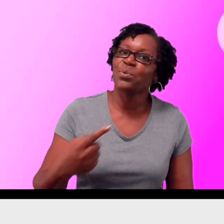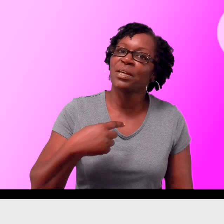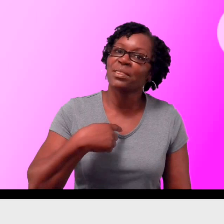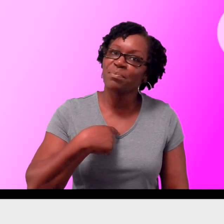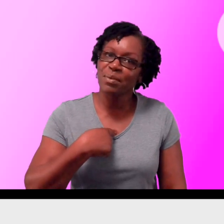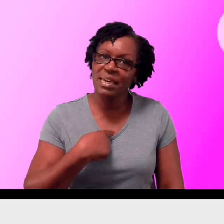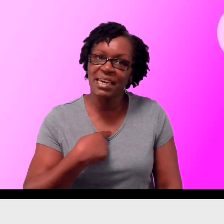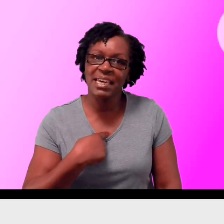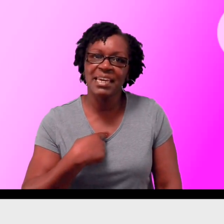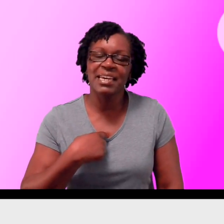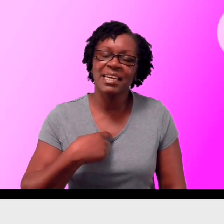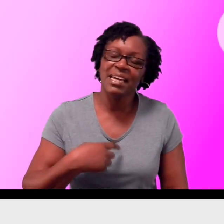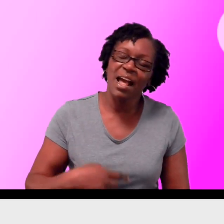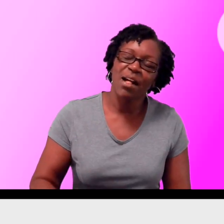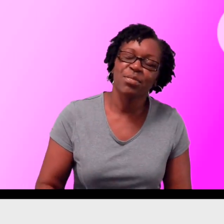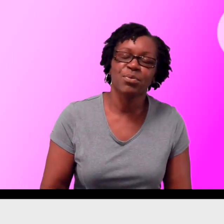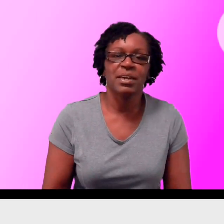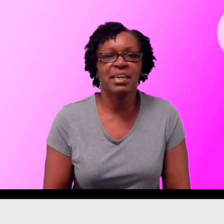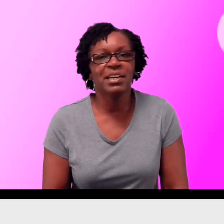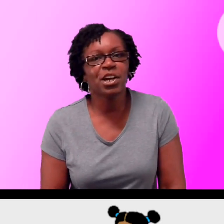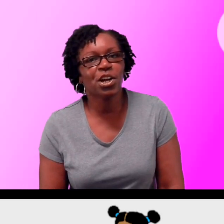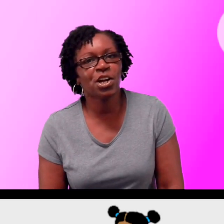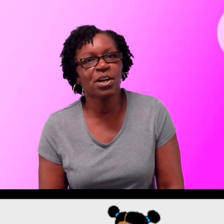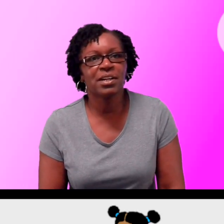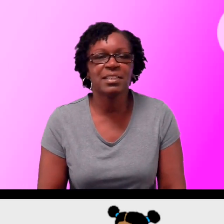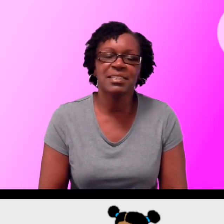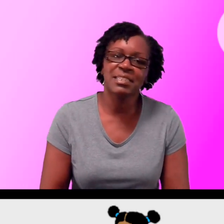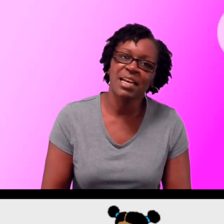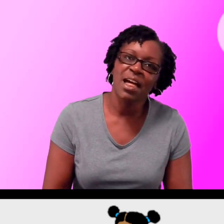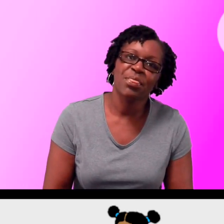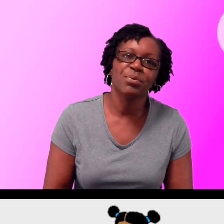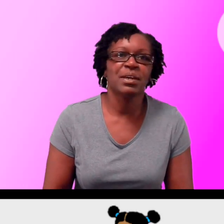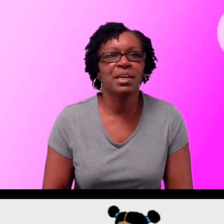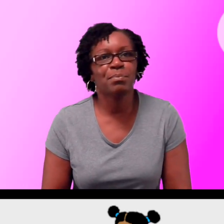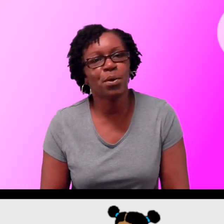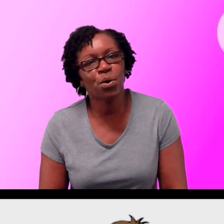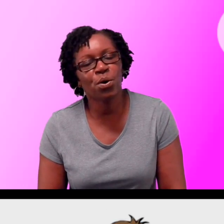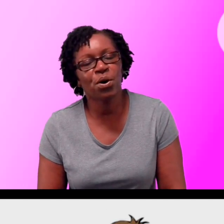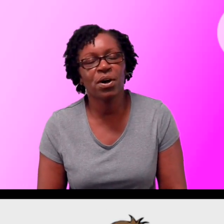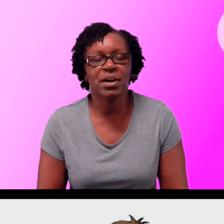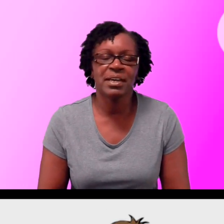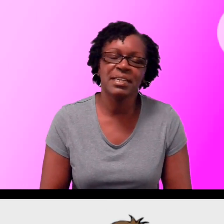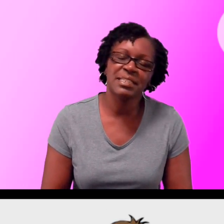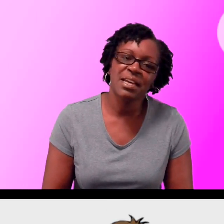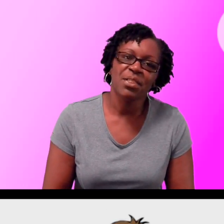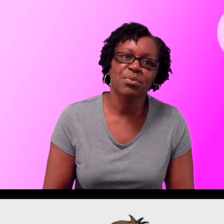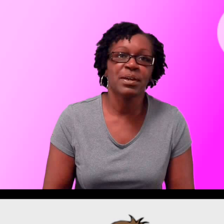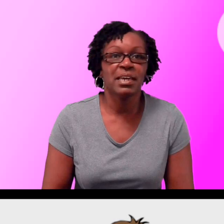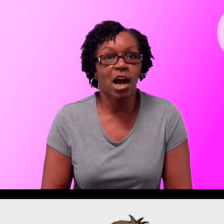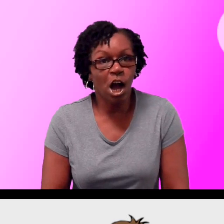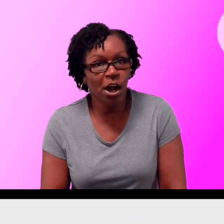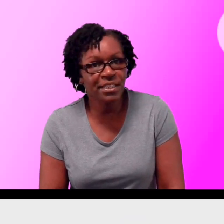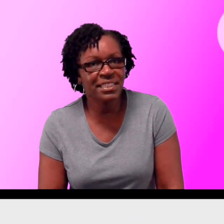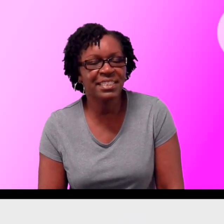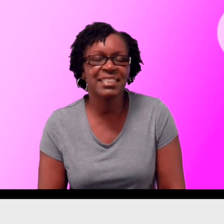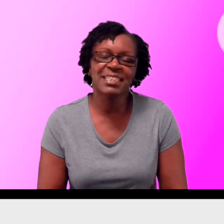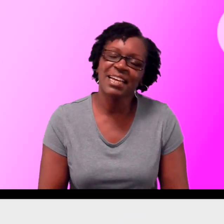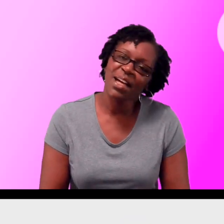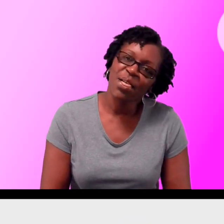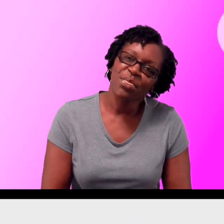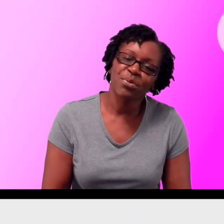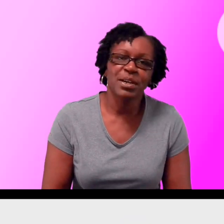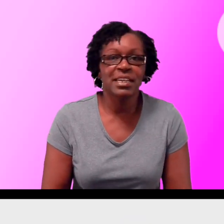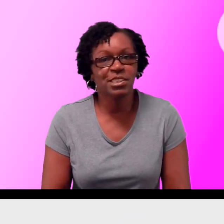count with me. Three girls, three boys, three hearts,